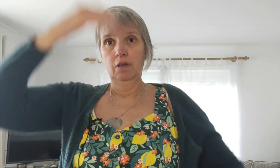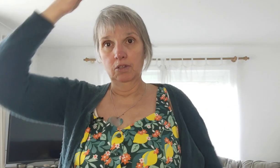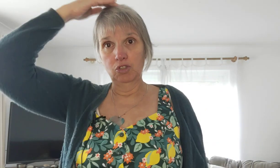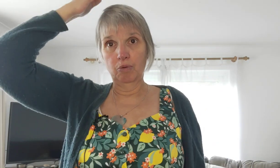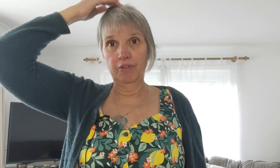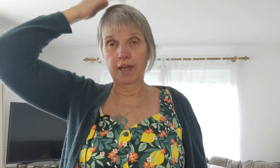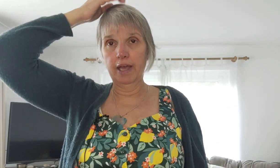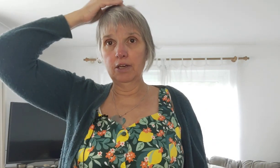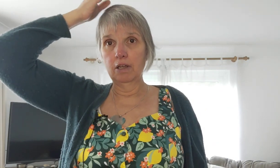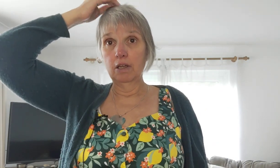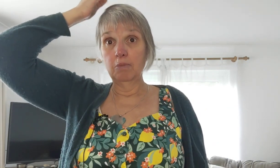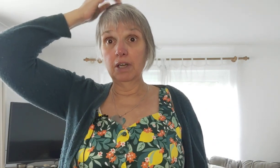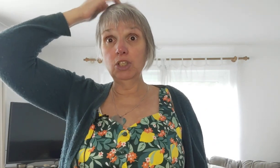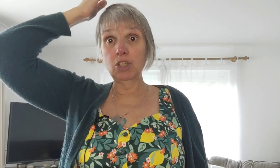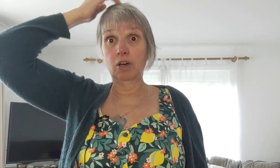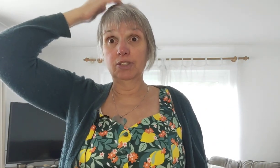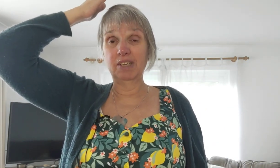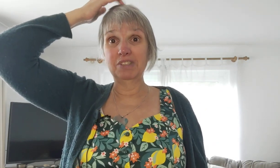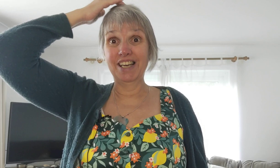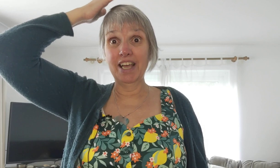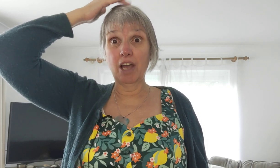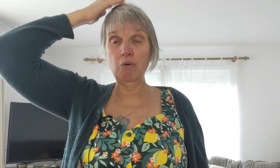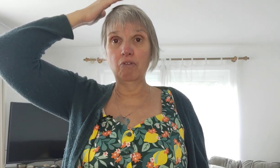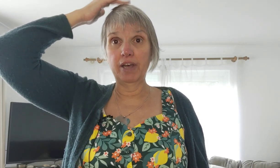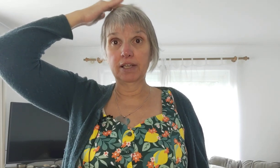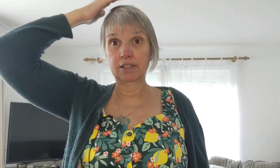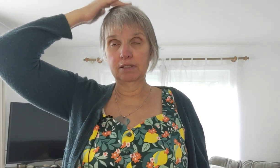top of the head but i just can't seem to let go of it